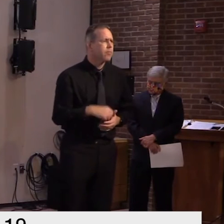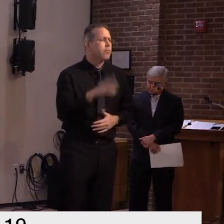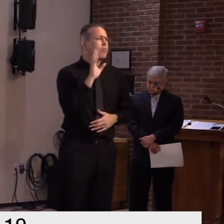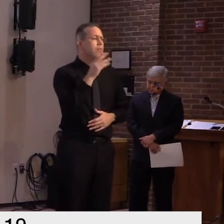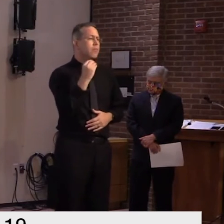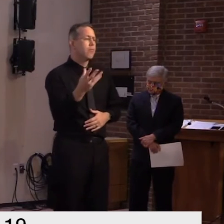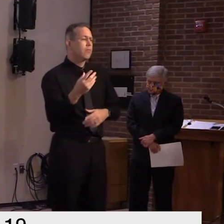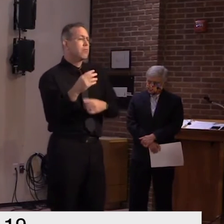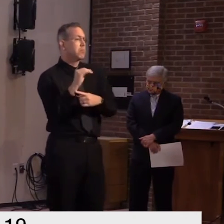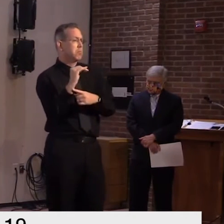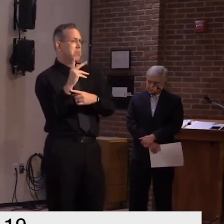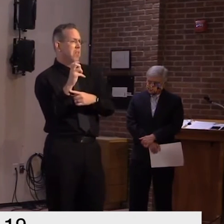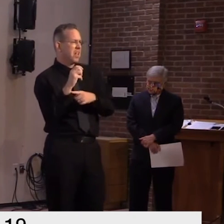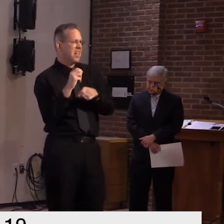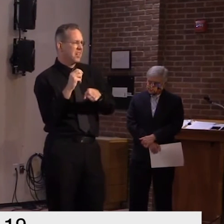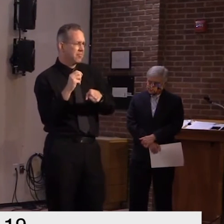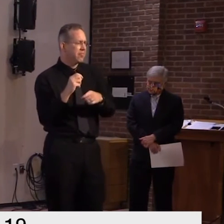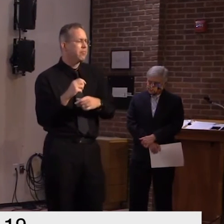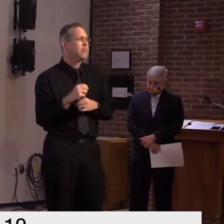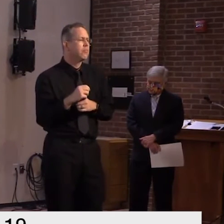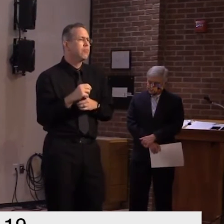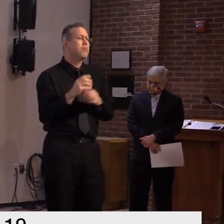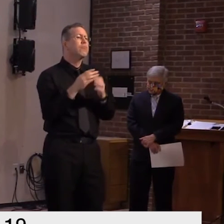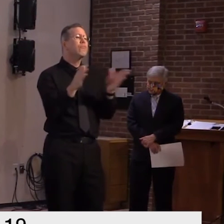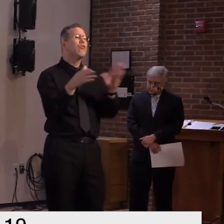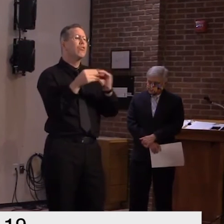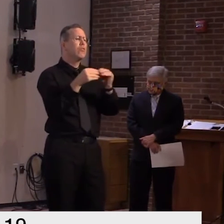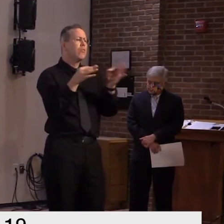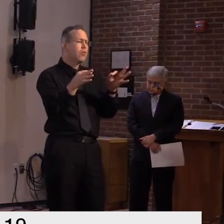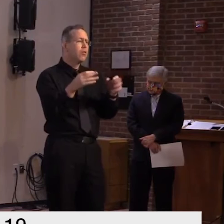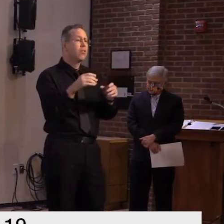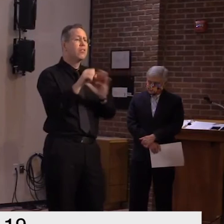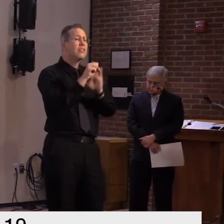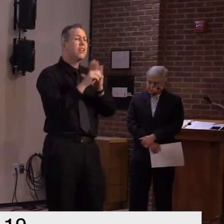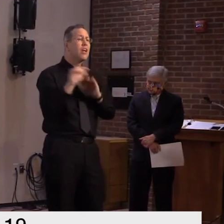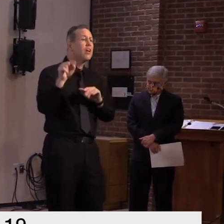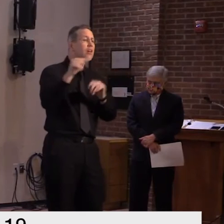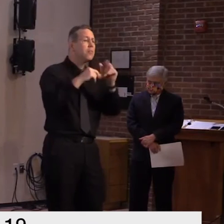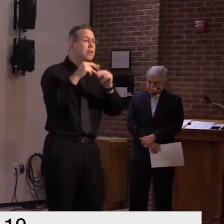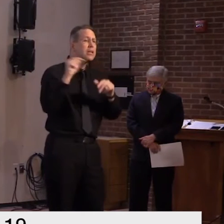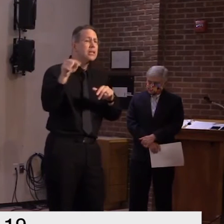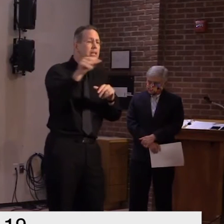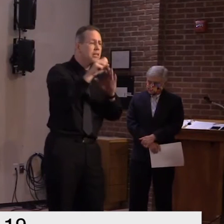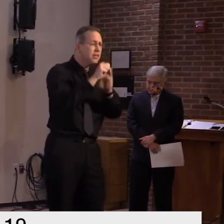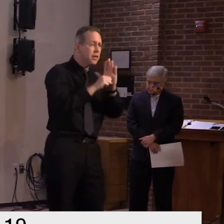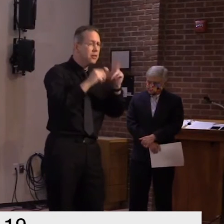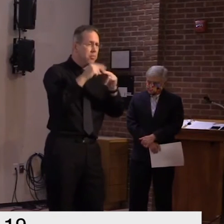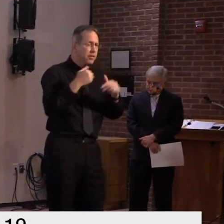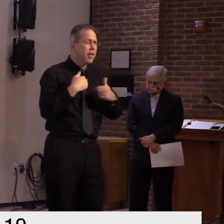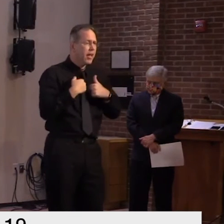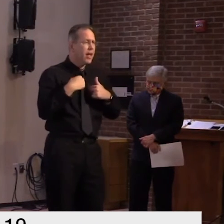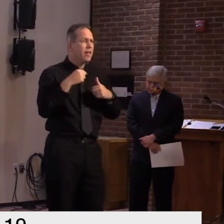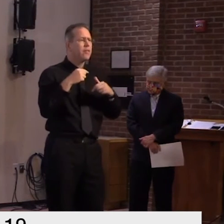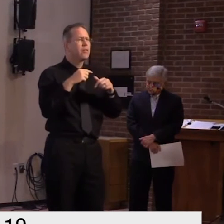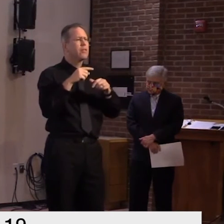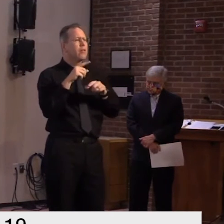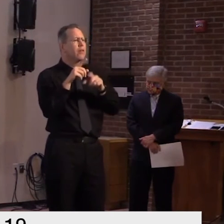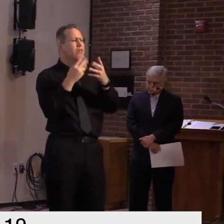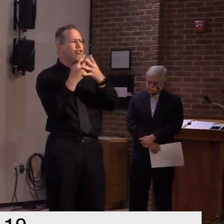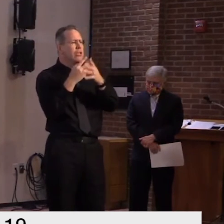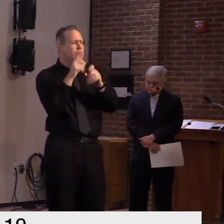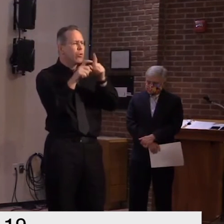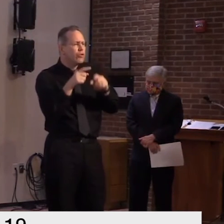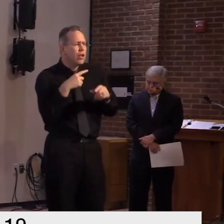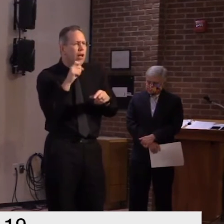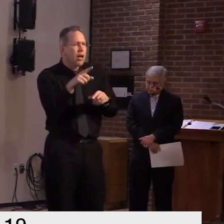buildings uh do have the screening uh questions um at the entrances uh